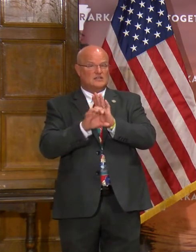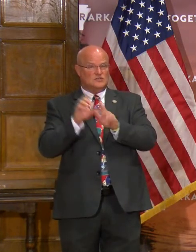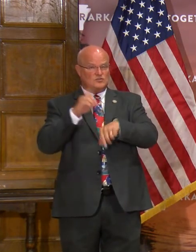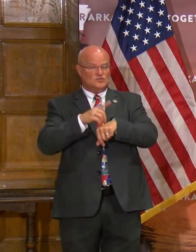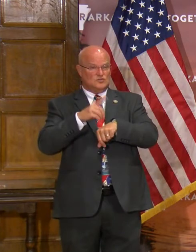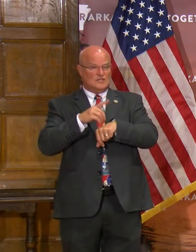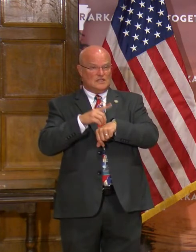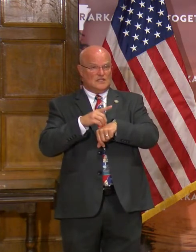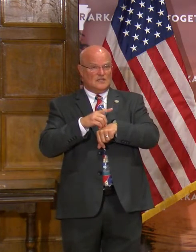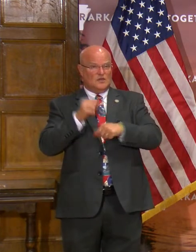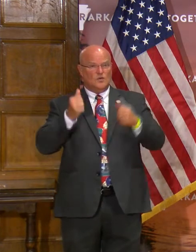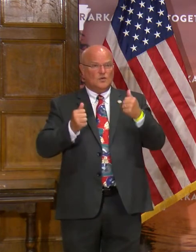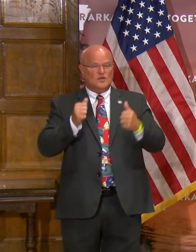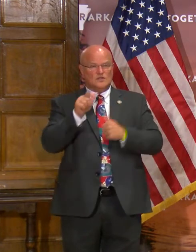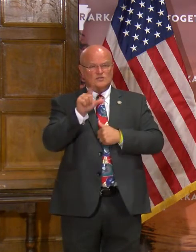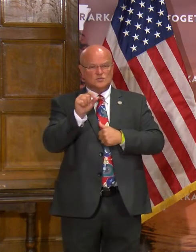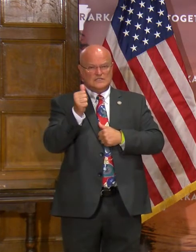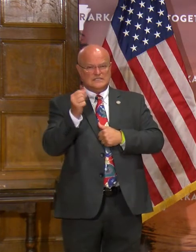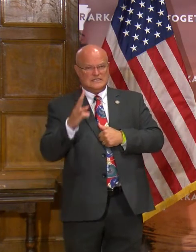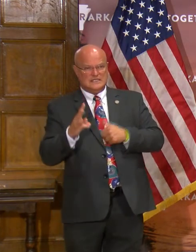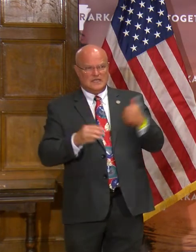position then, in 2016?